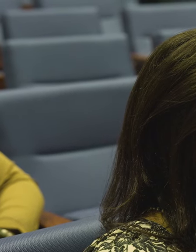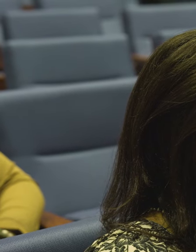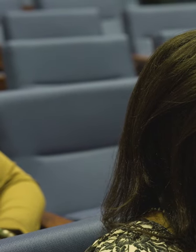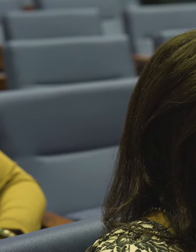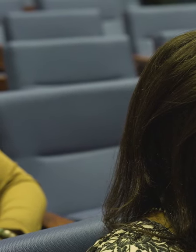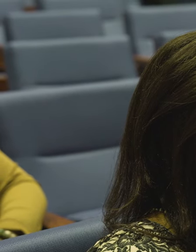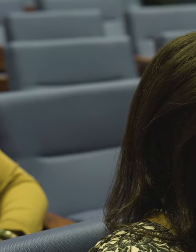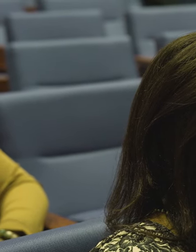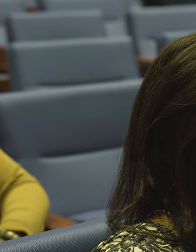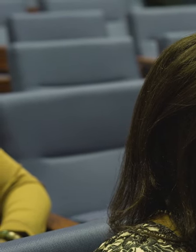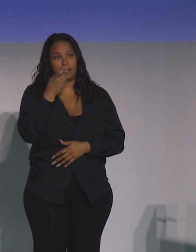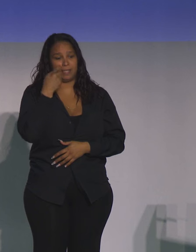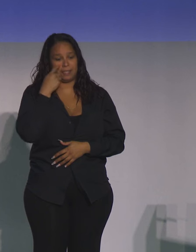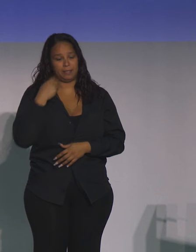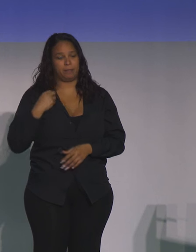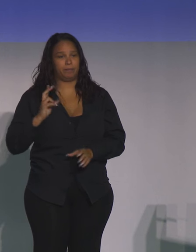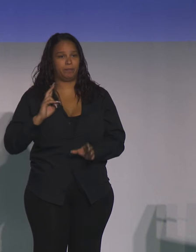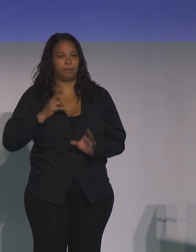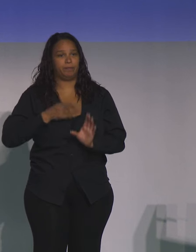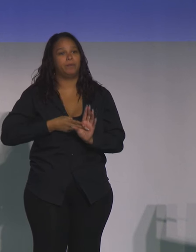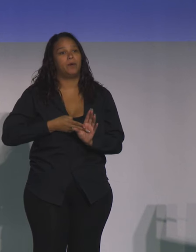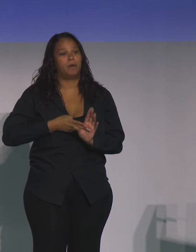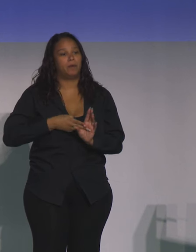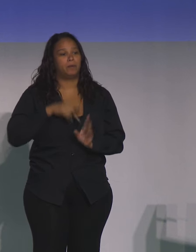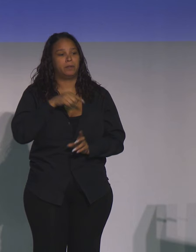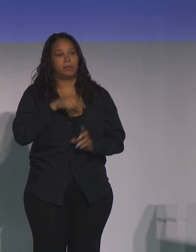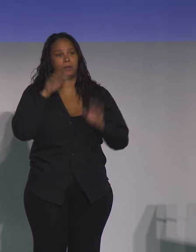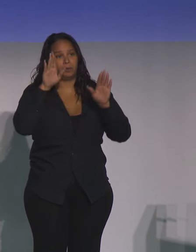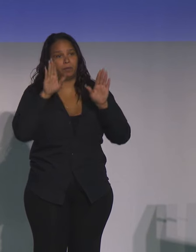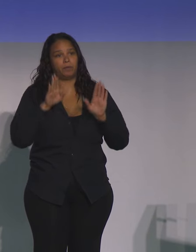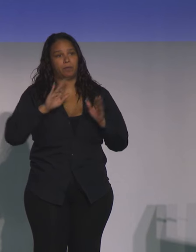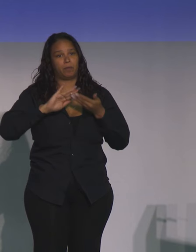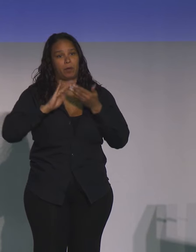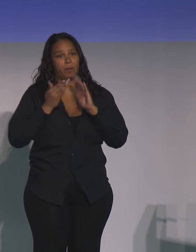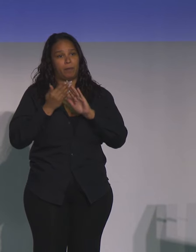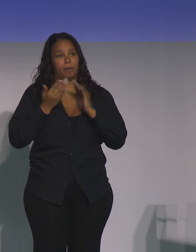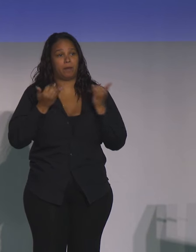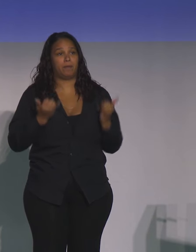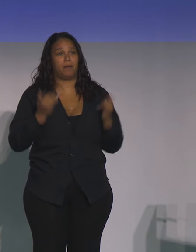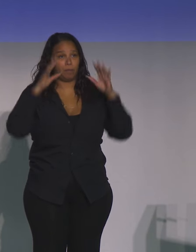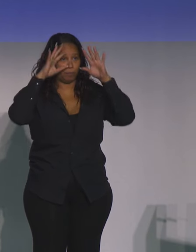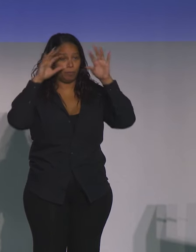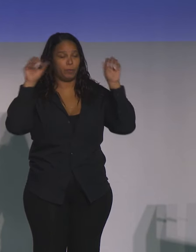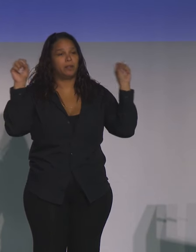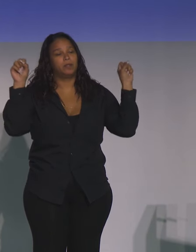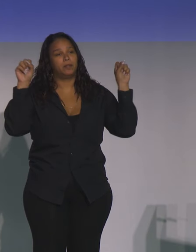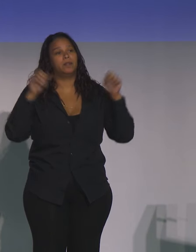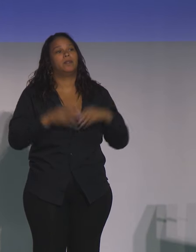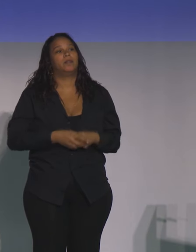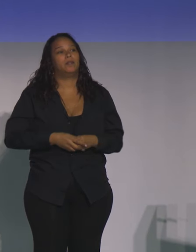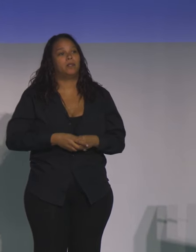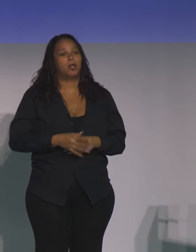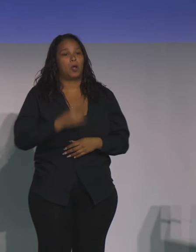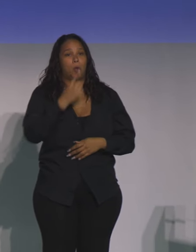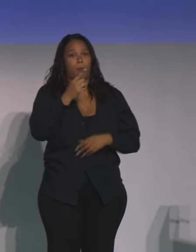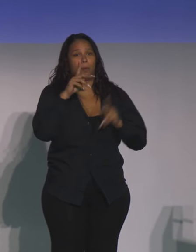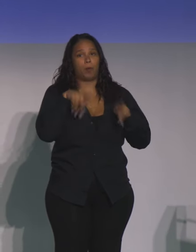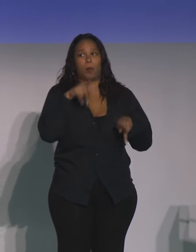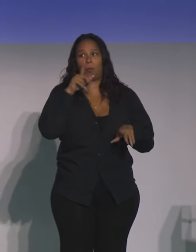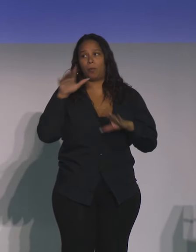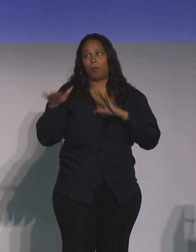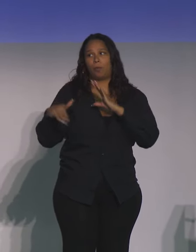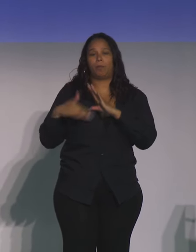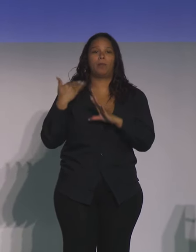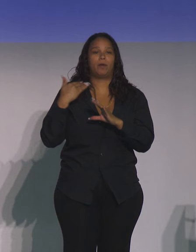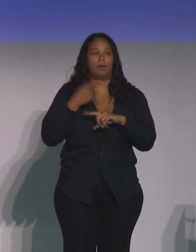as you know, I joined this wonderful community as president. And one of the first people I got an email from was